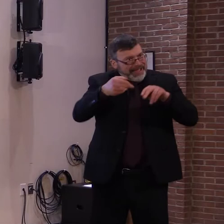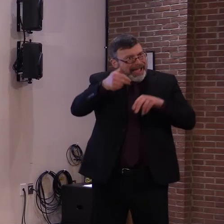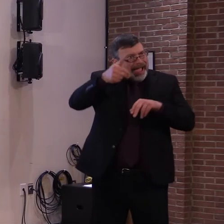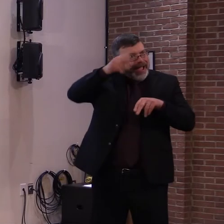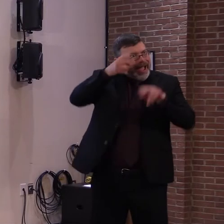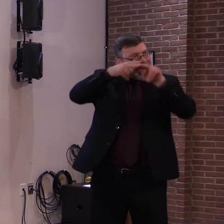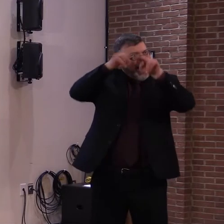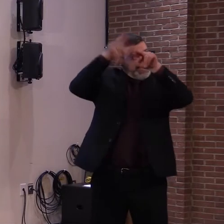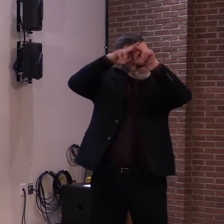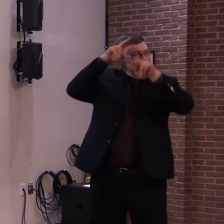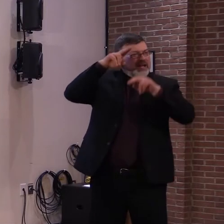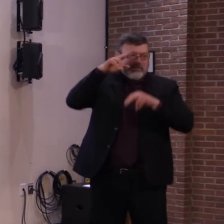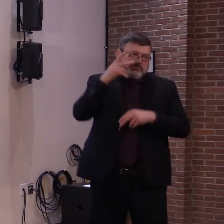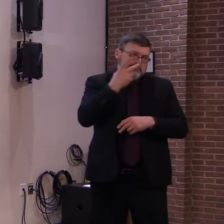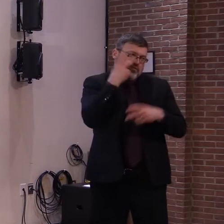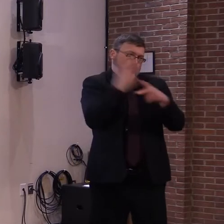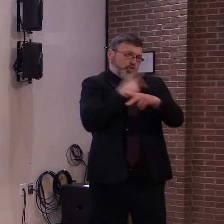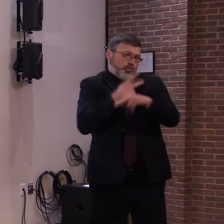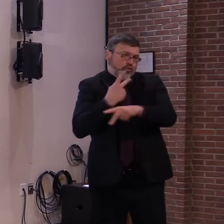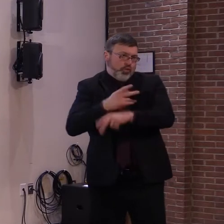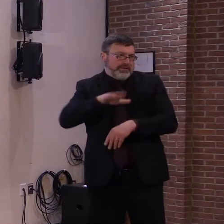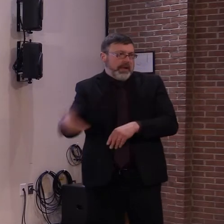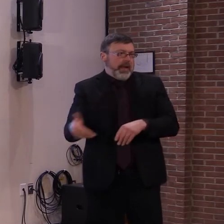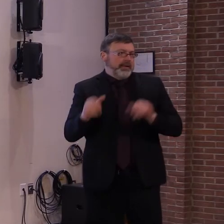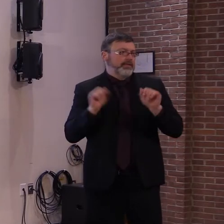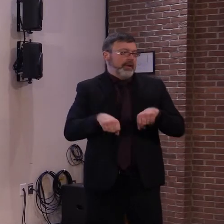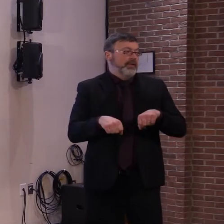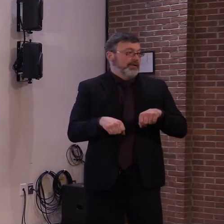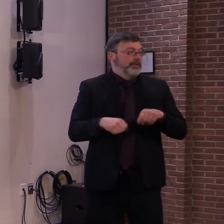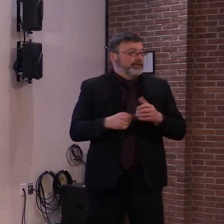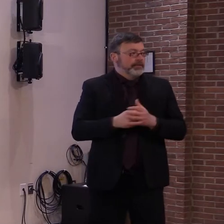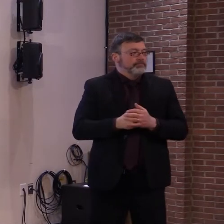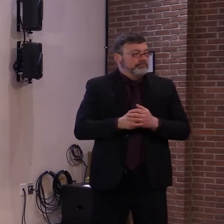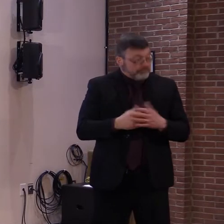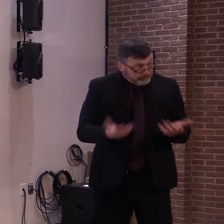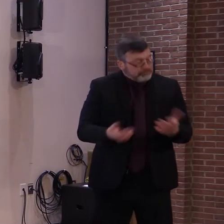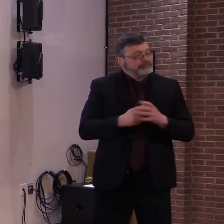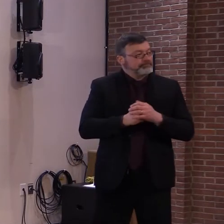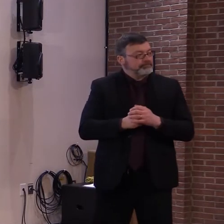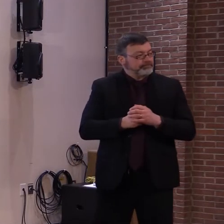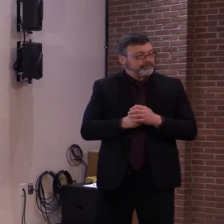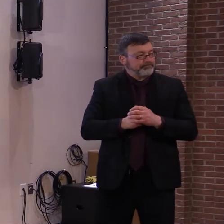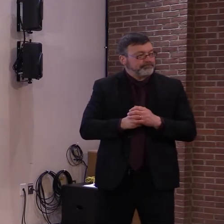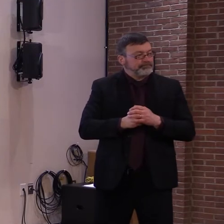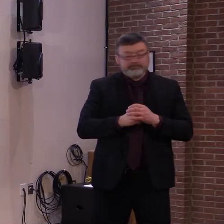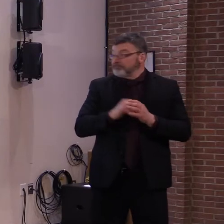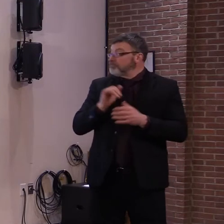49,000 Vermonters in the 75-plus age group.